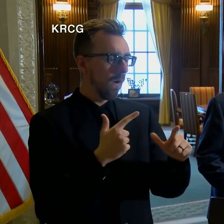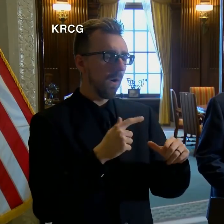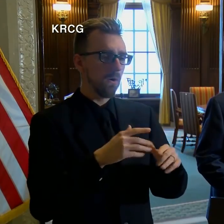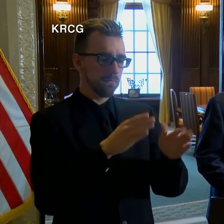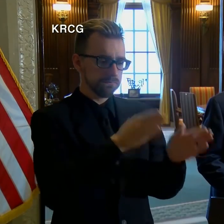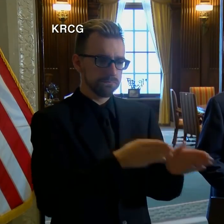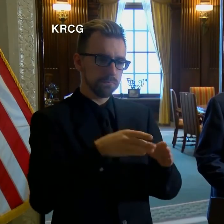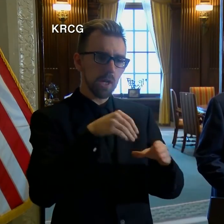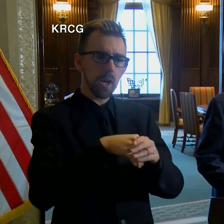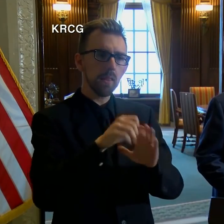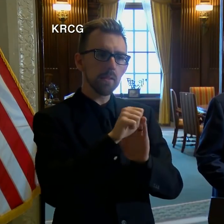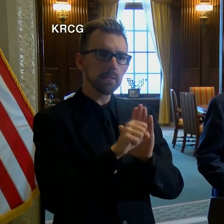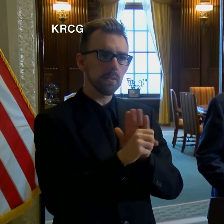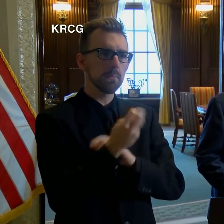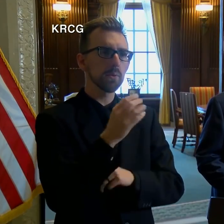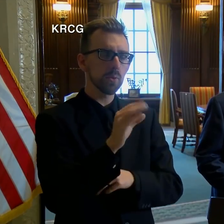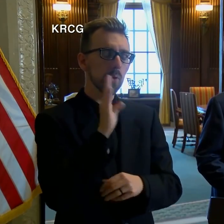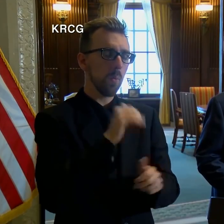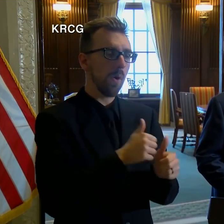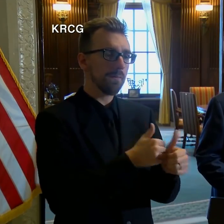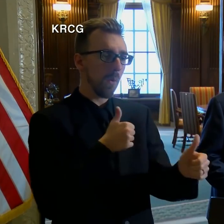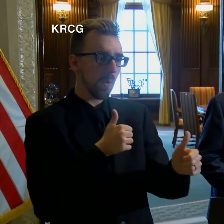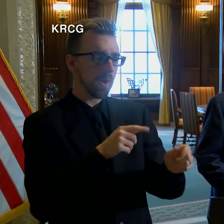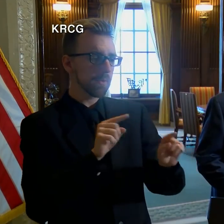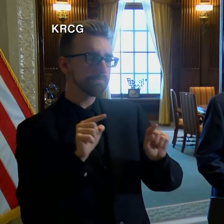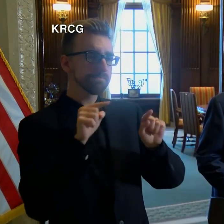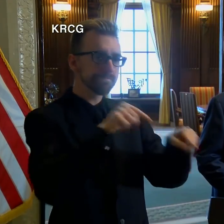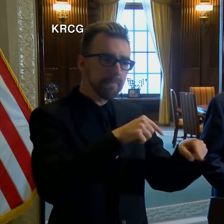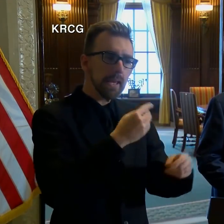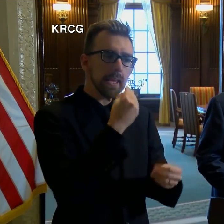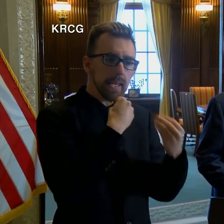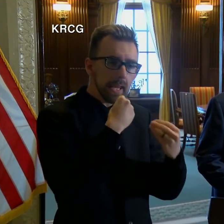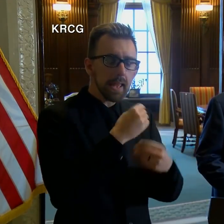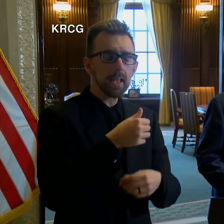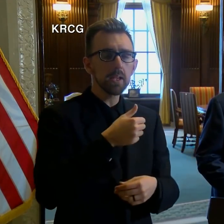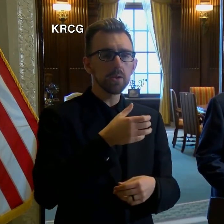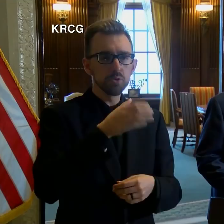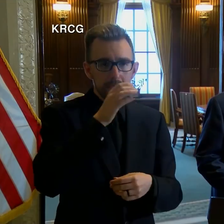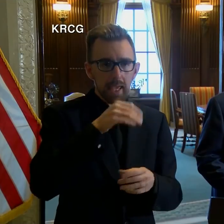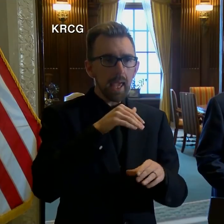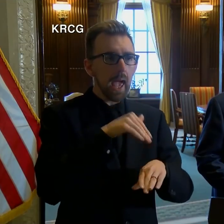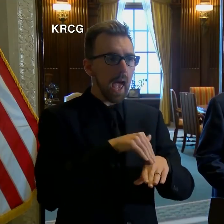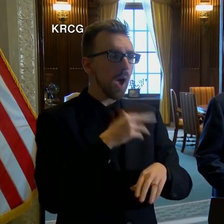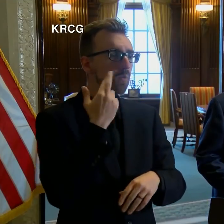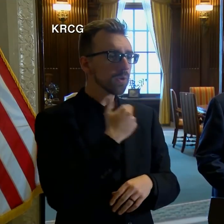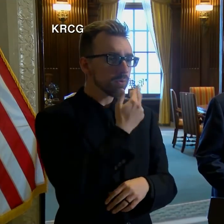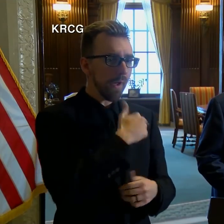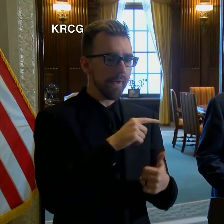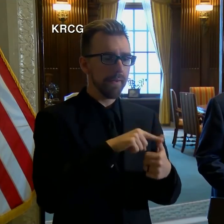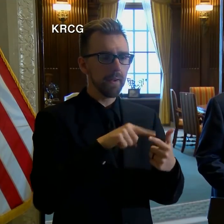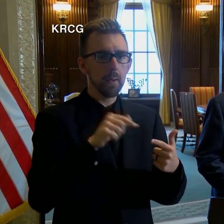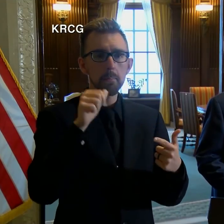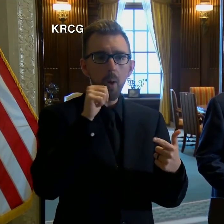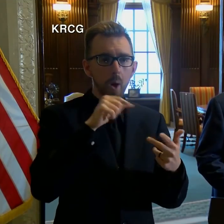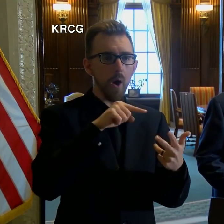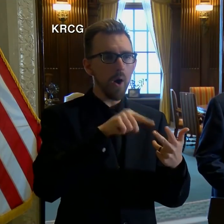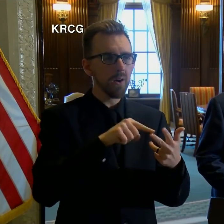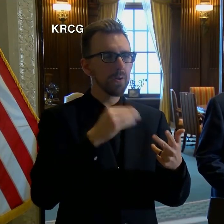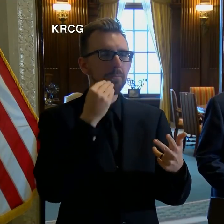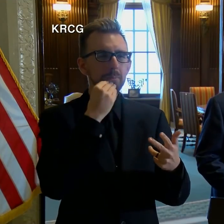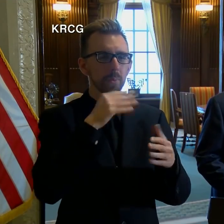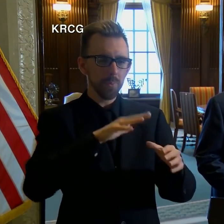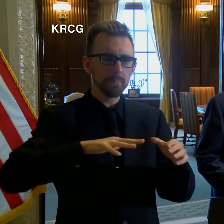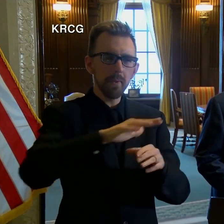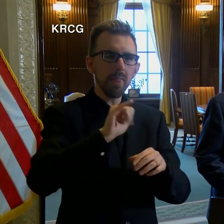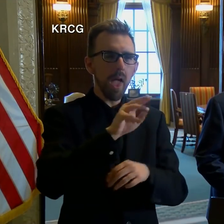of Missouri shall avoid eating or drinking at restaurants, bars, or drinking food courts, provided,